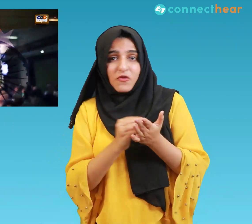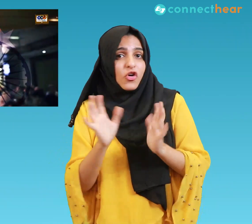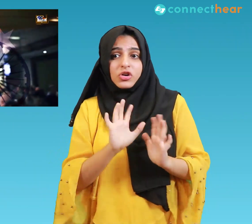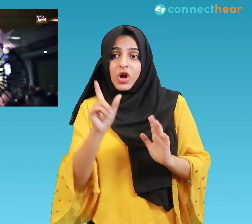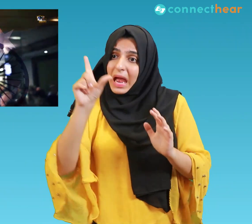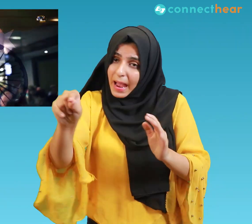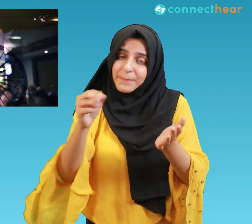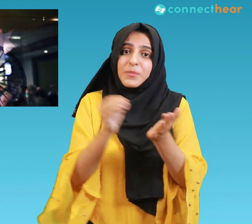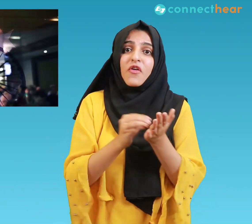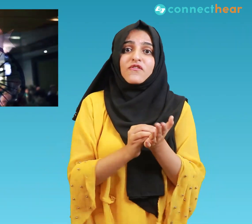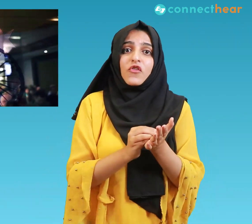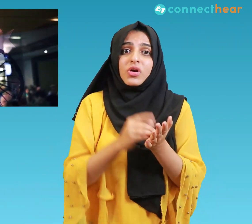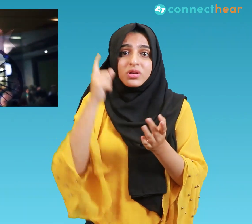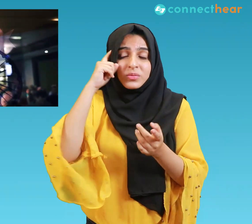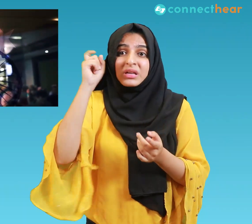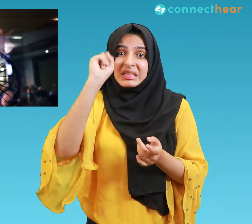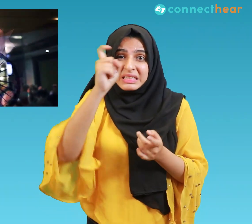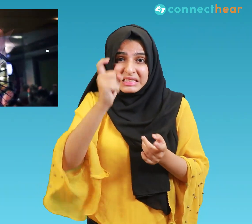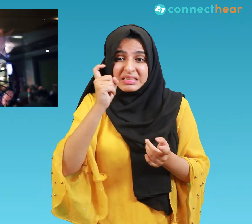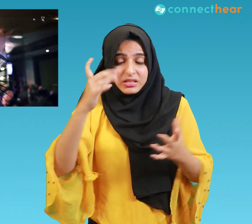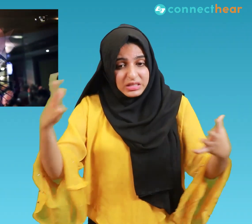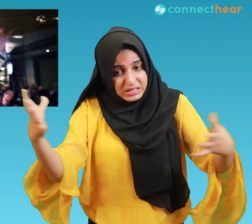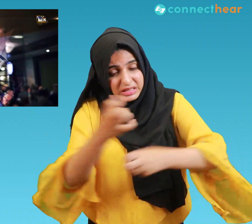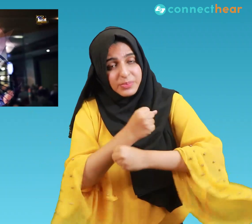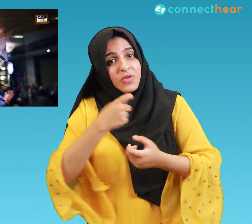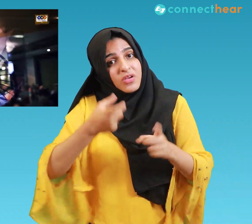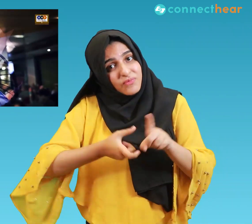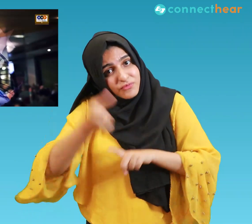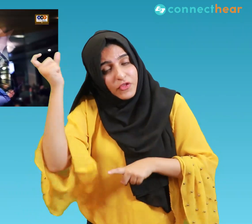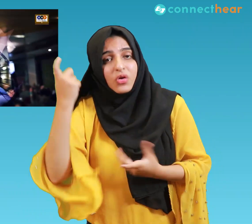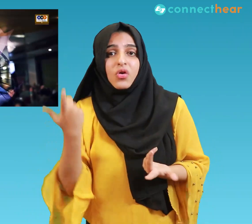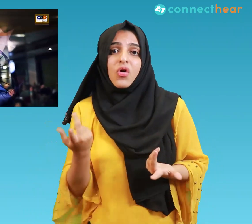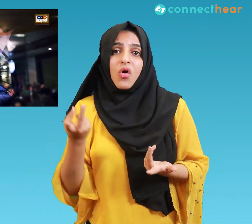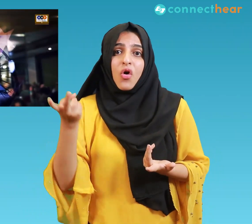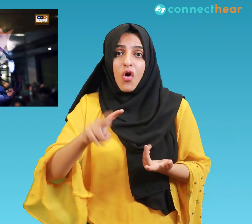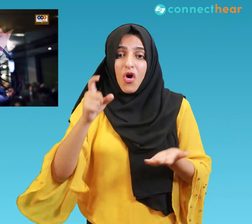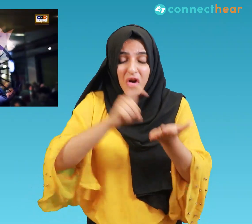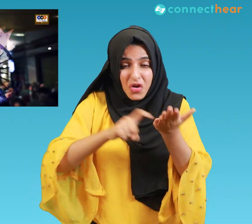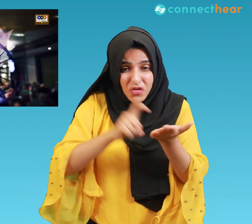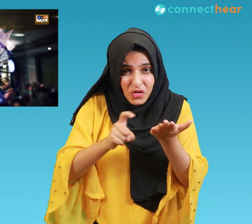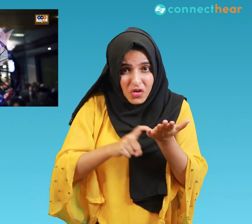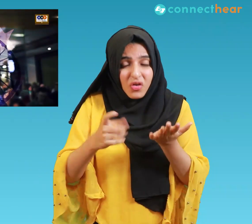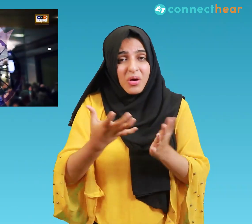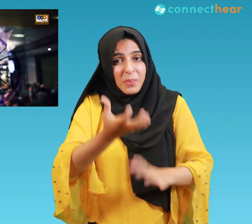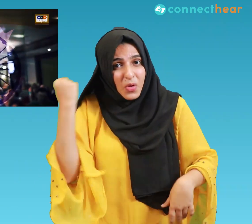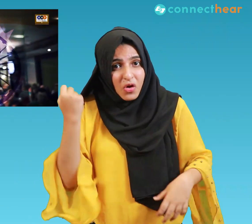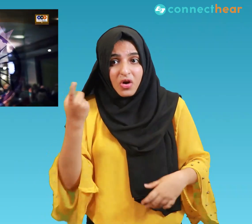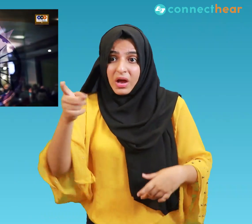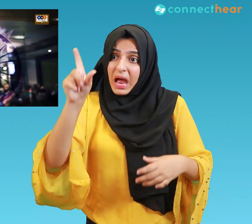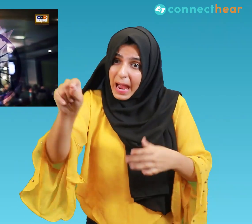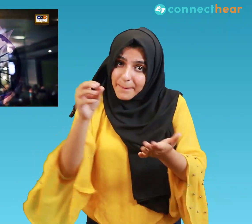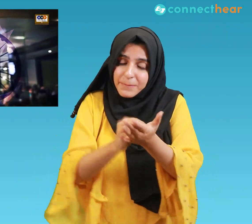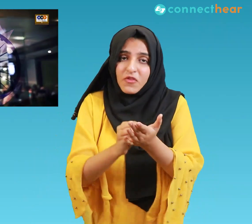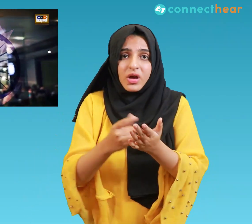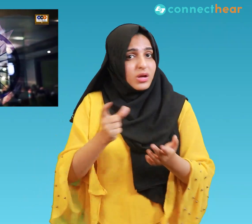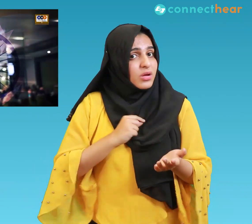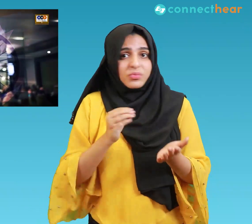reason. Reverse the military siege in Kashmir. Pull back from the domicile laws and I say for your own sake. End the open jail.